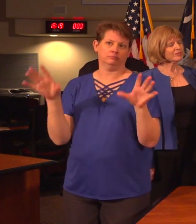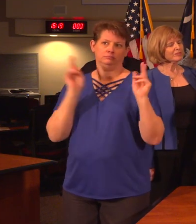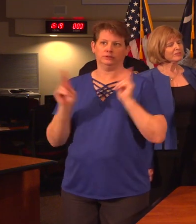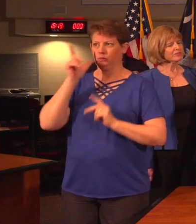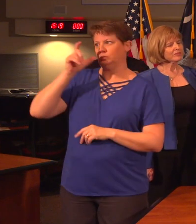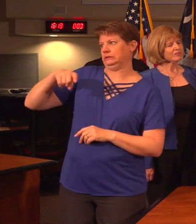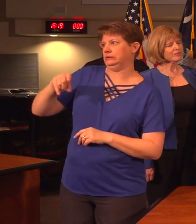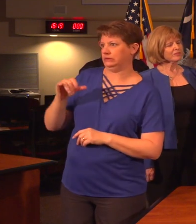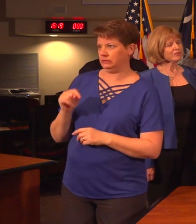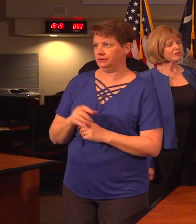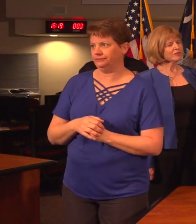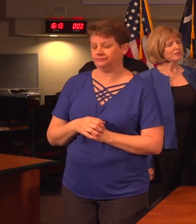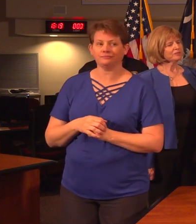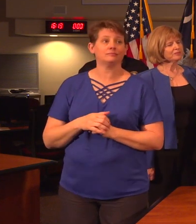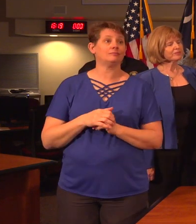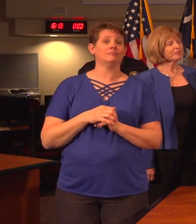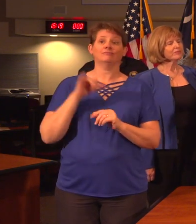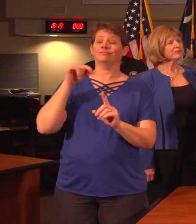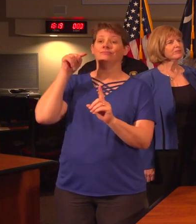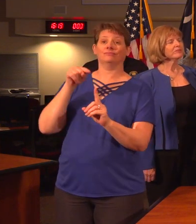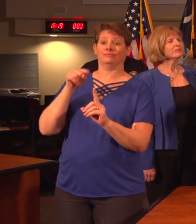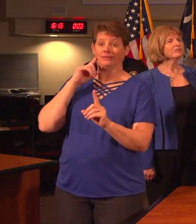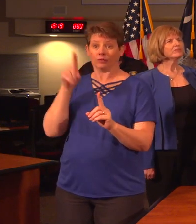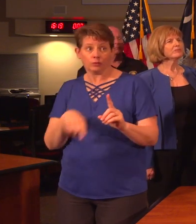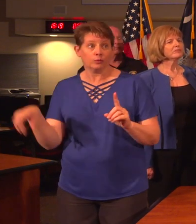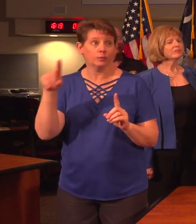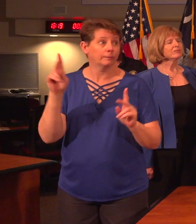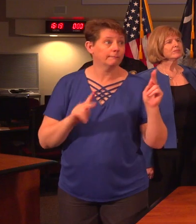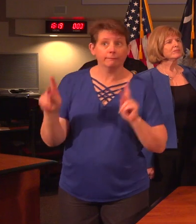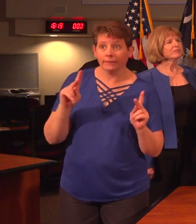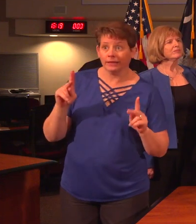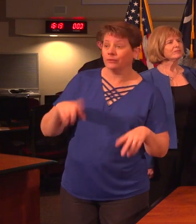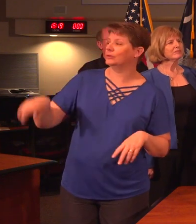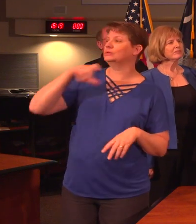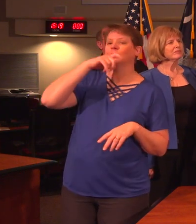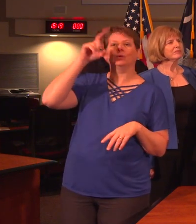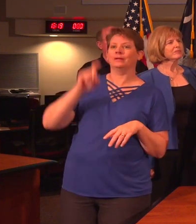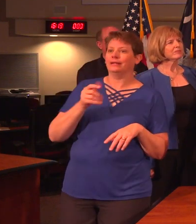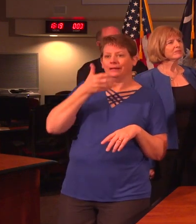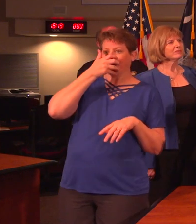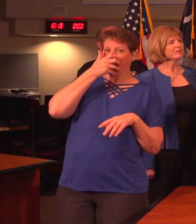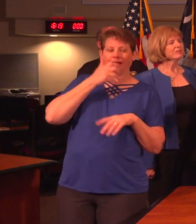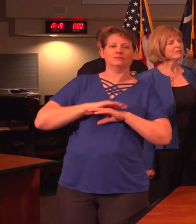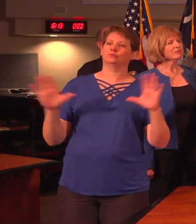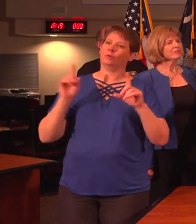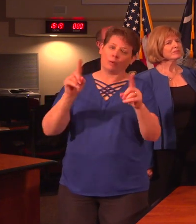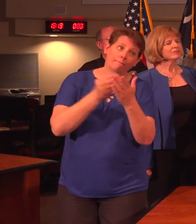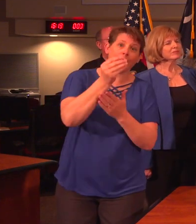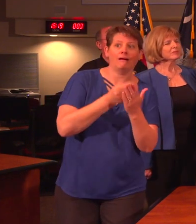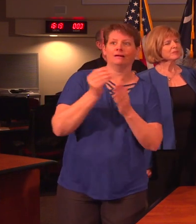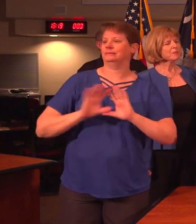in the market. That is why it is important for the public who do not need these masks not to go out